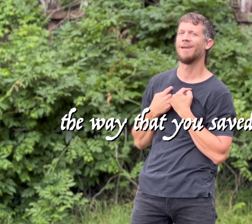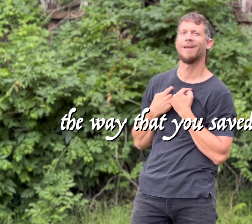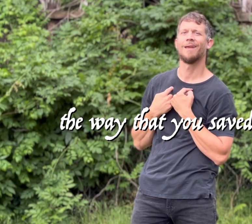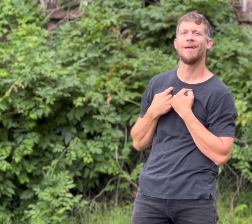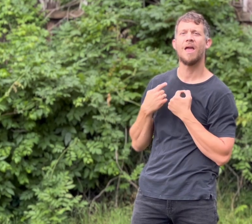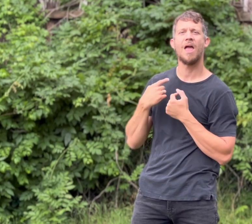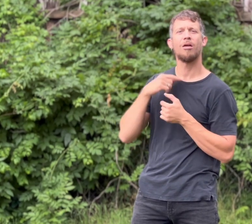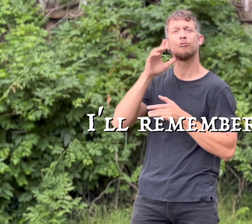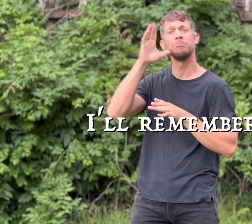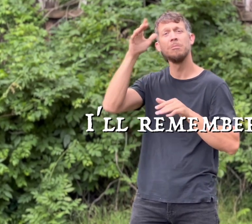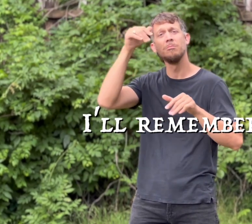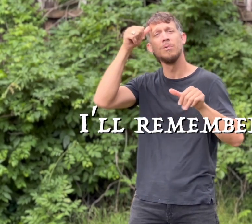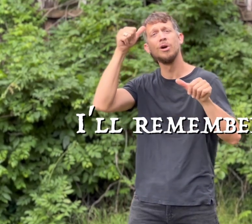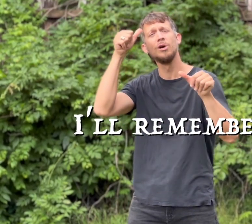I'll remember